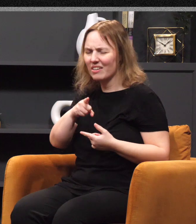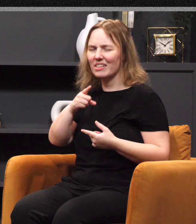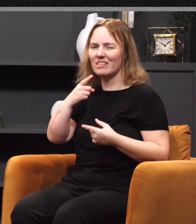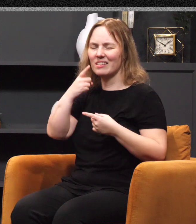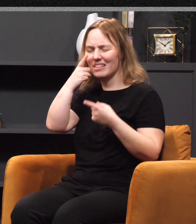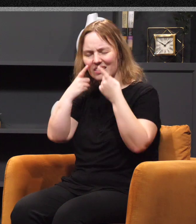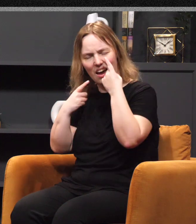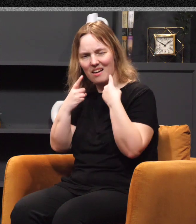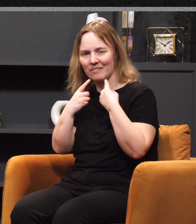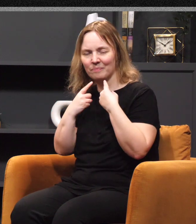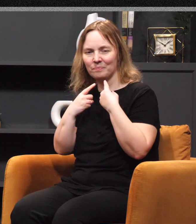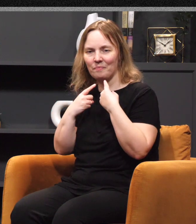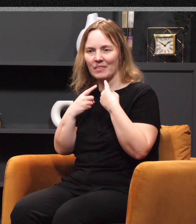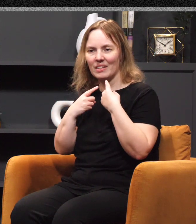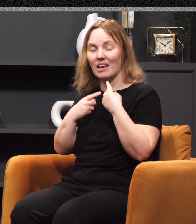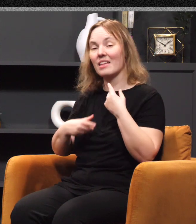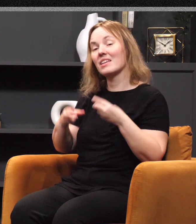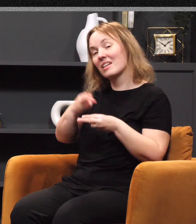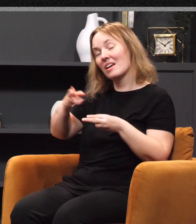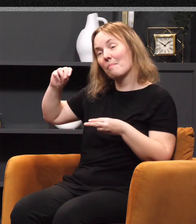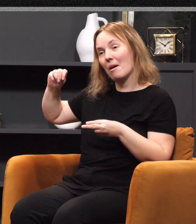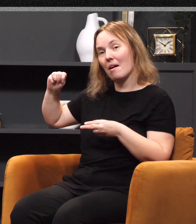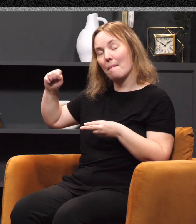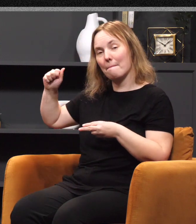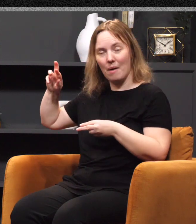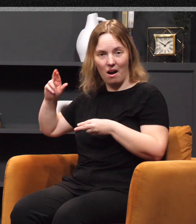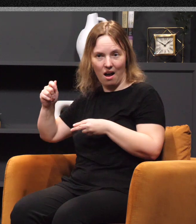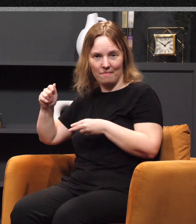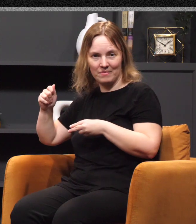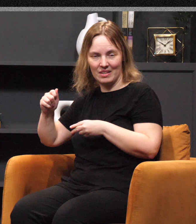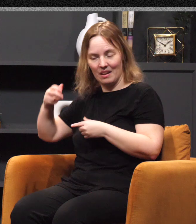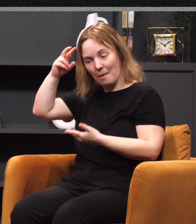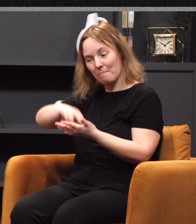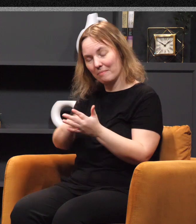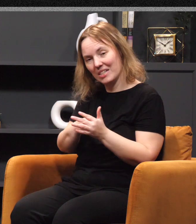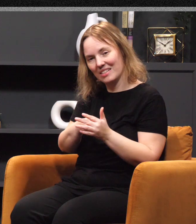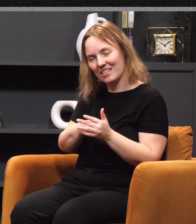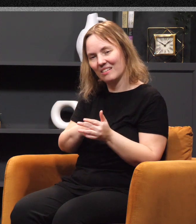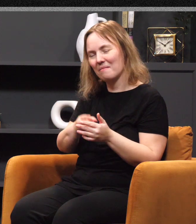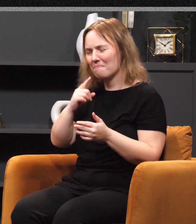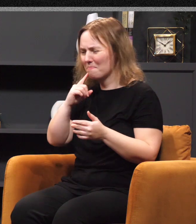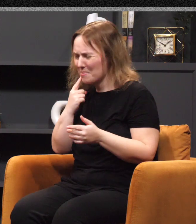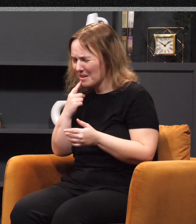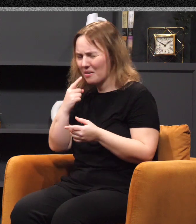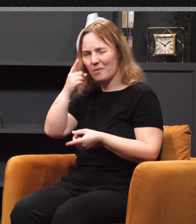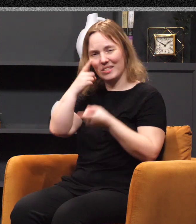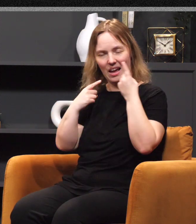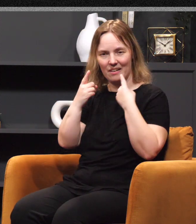Do you know people like that? Have you been that way yourself? I don't mean to lack compassion when I say this, but don't know how many Christians I've